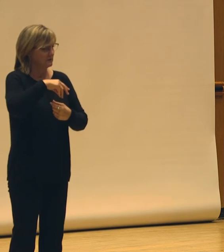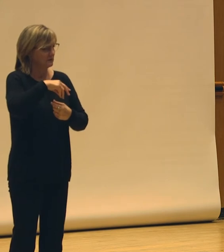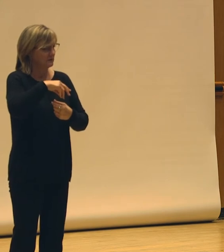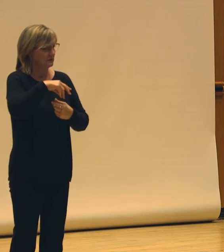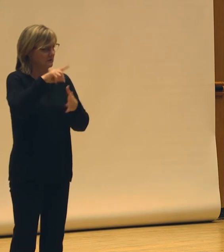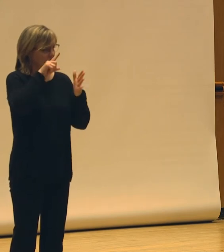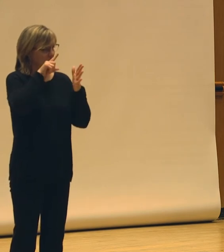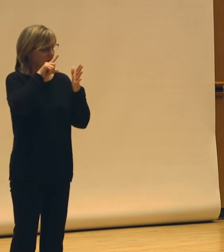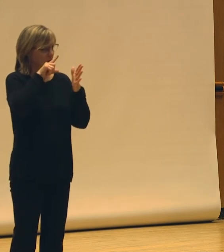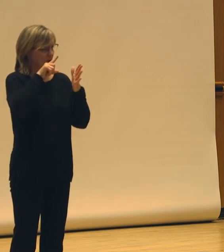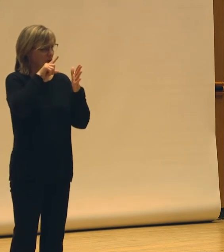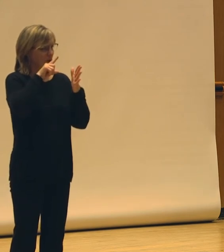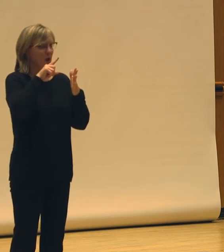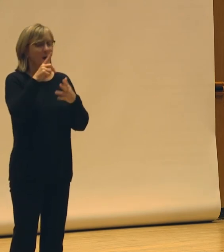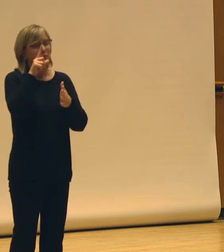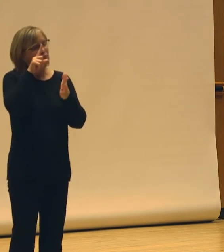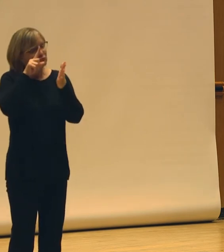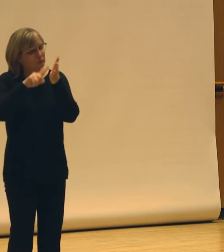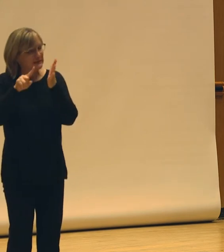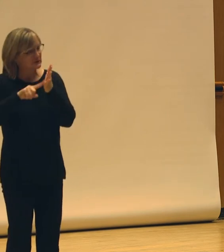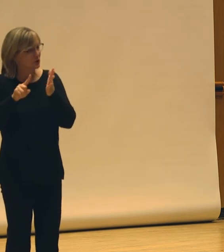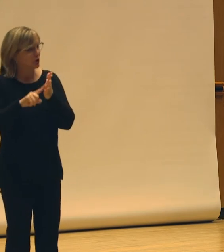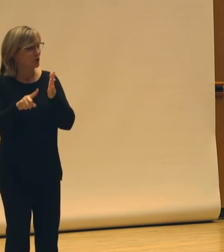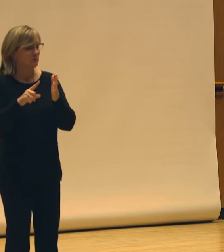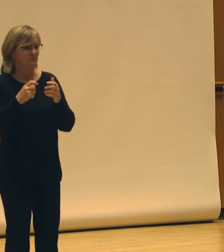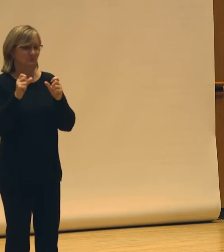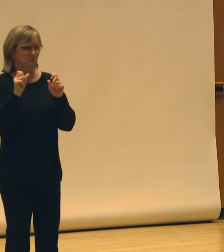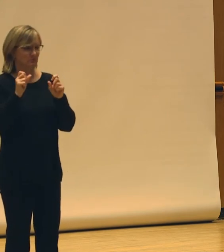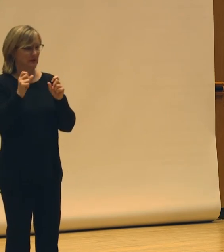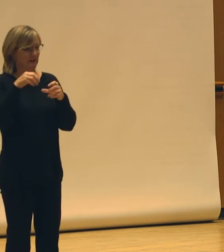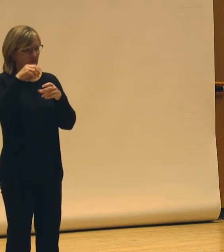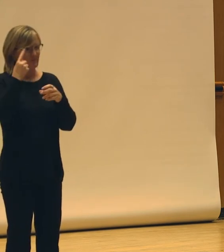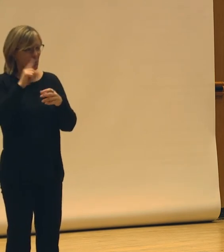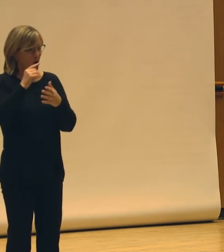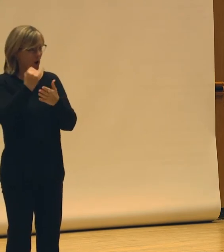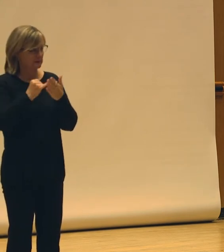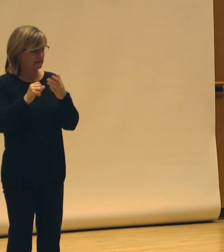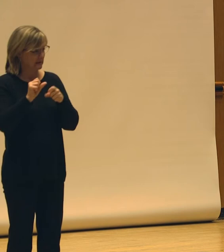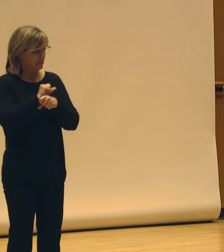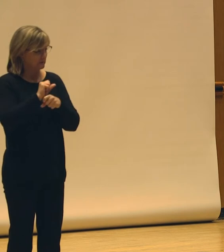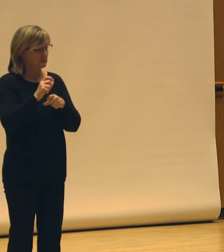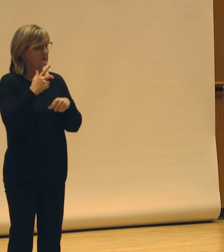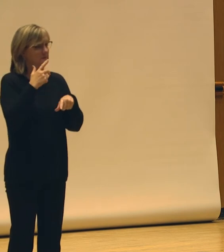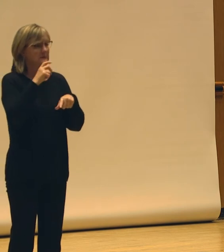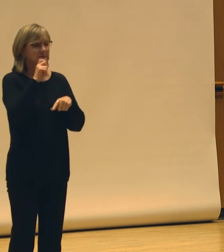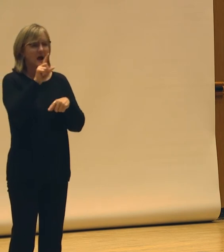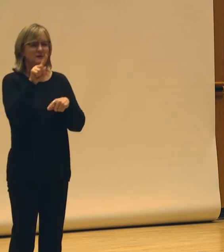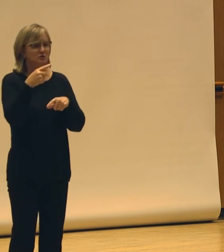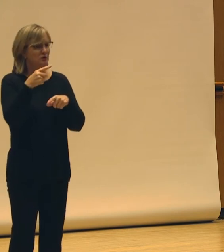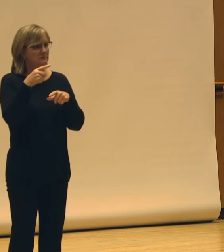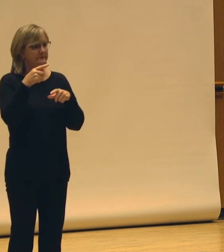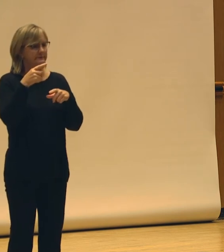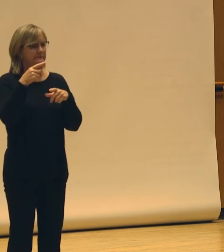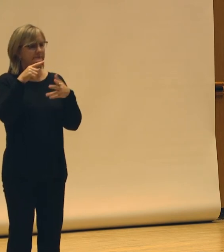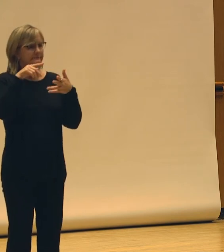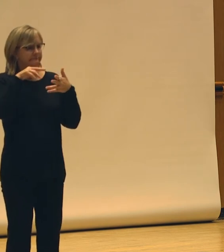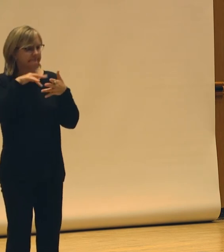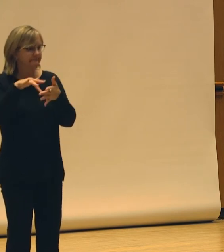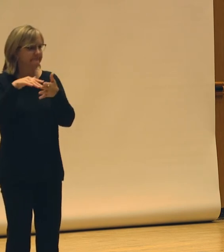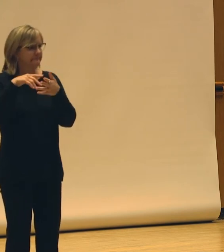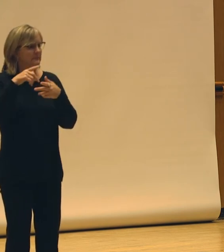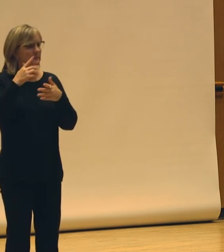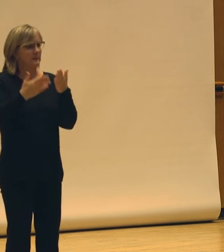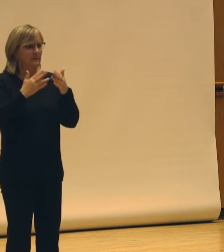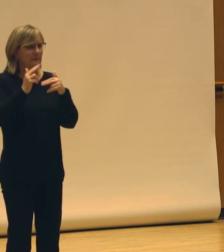research. And research takes a lot of different forms in artistic practice. It's not just scholarly research, though that's part of it. It might be community